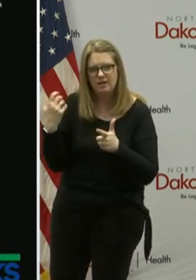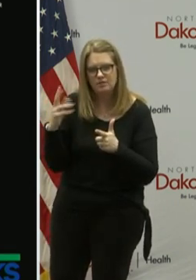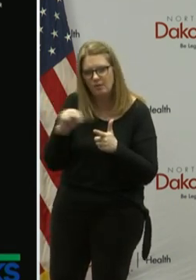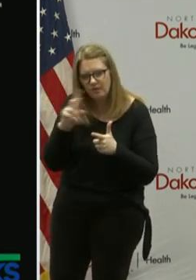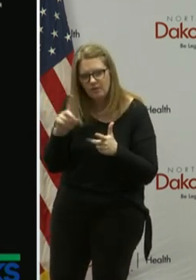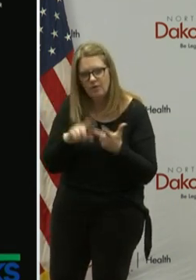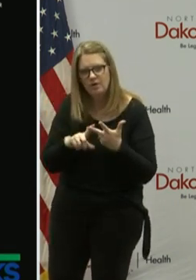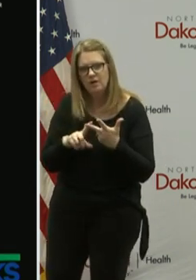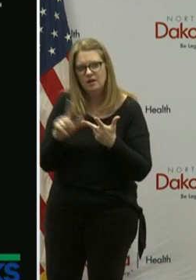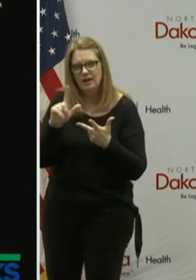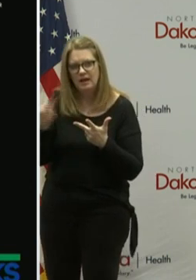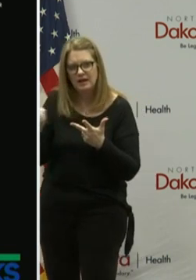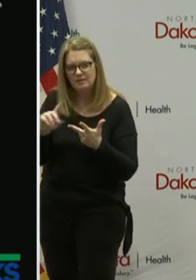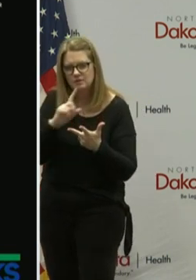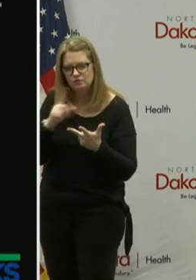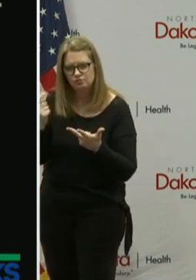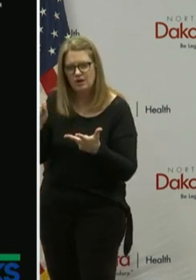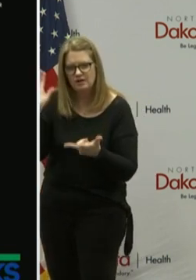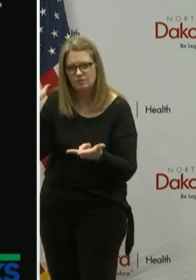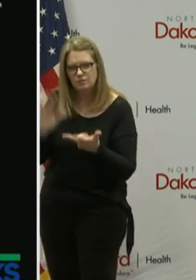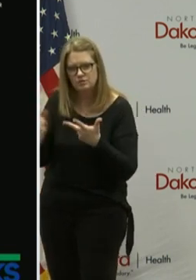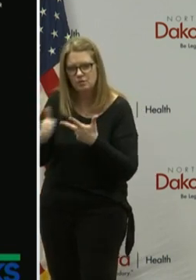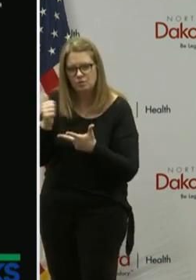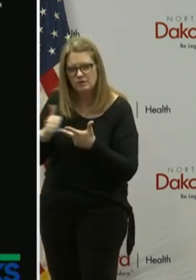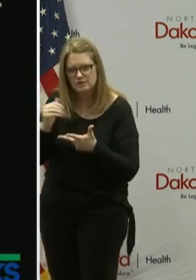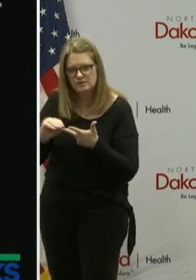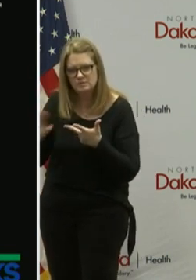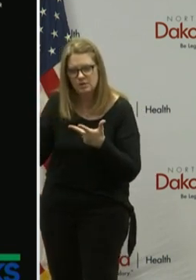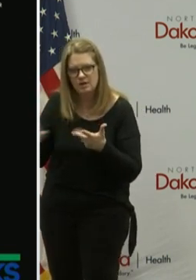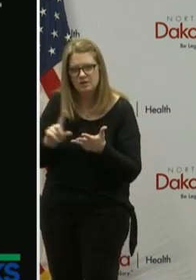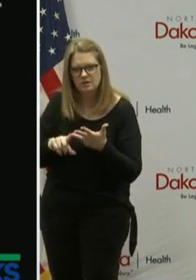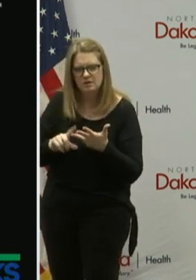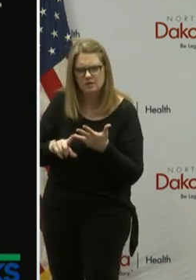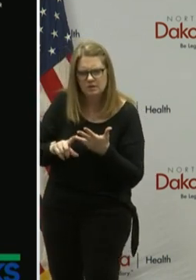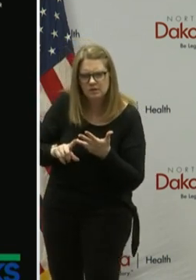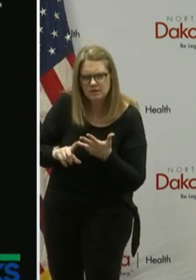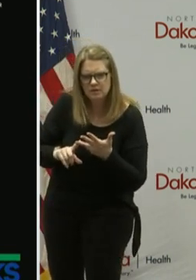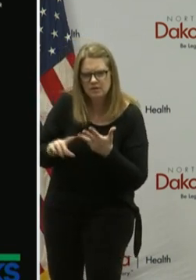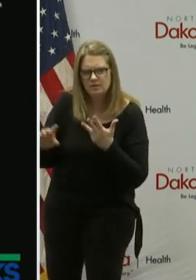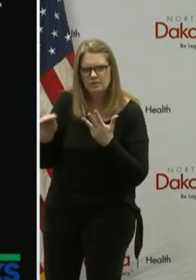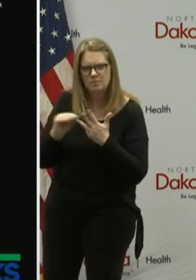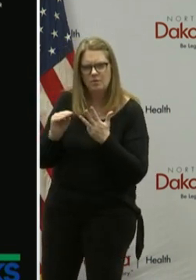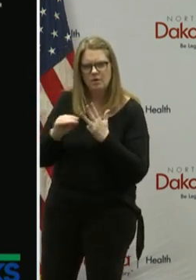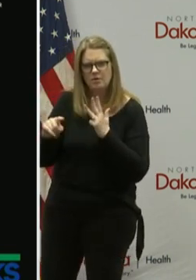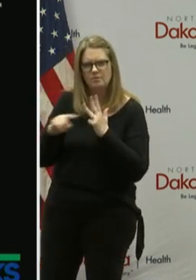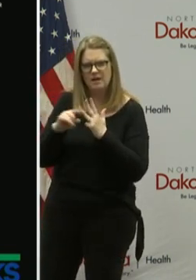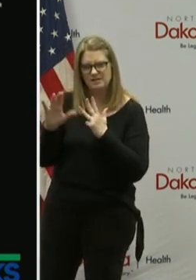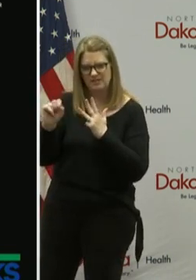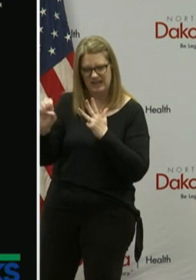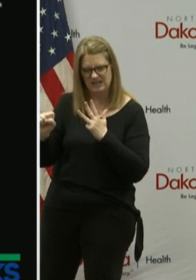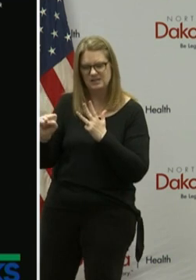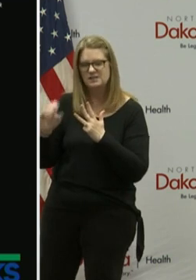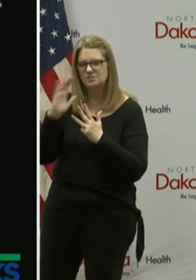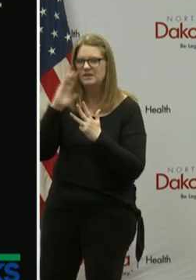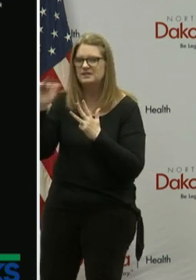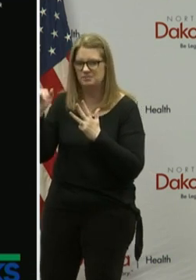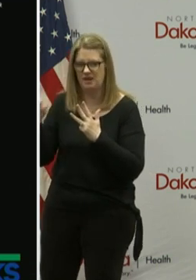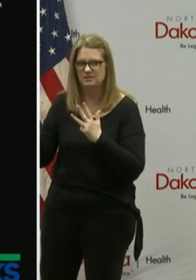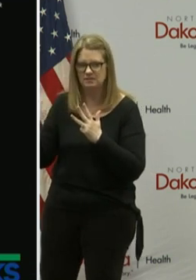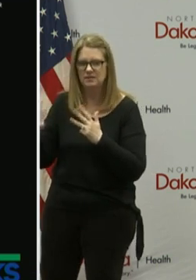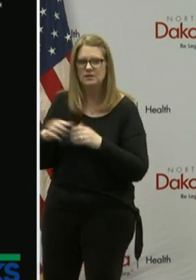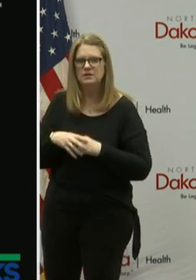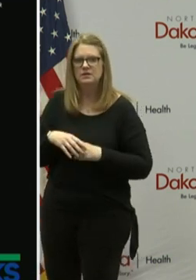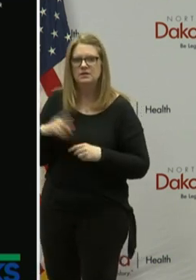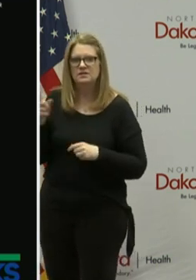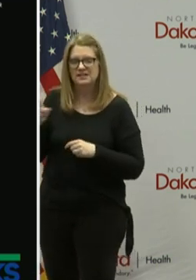to identify, mitigate, and contain the spread, and we expect more positive cases to be identified in the following days. We anticipate this to be